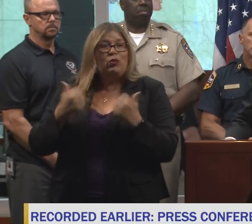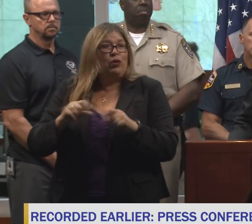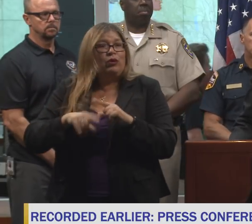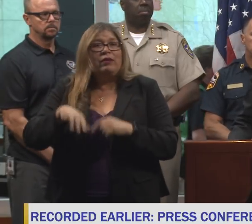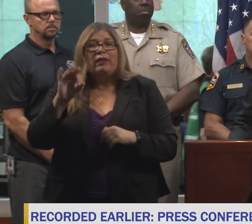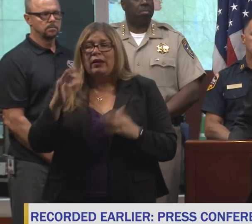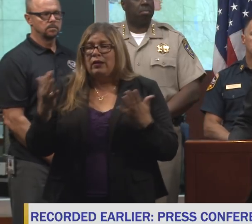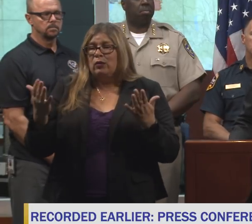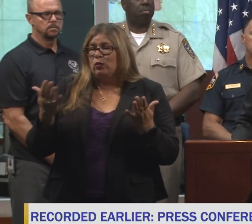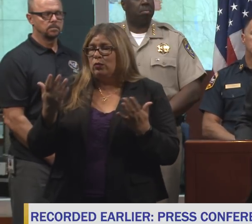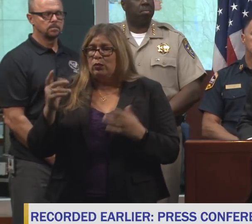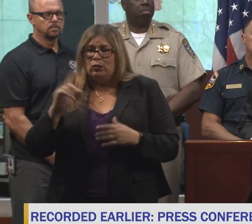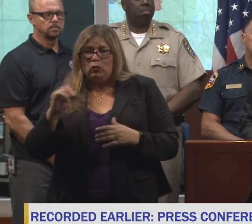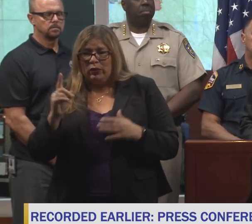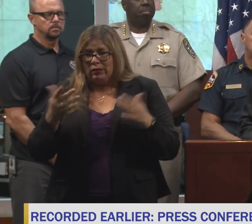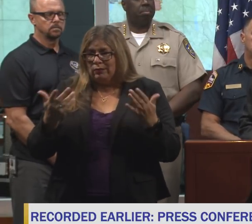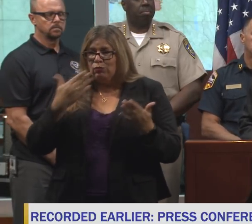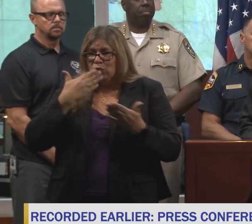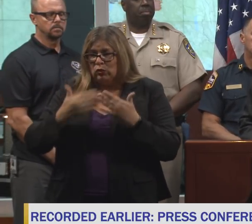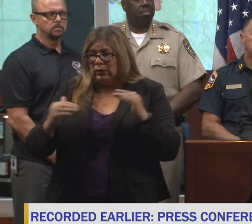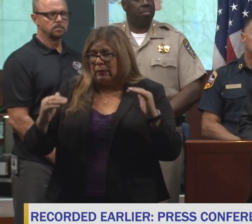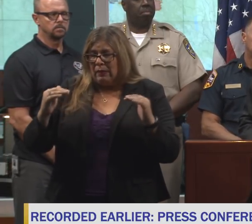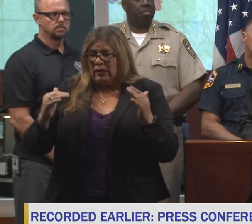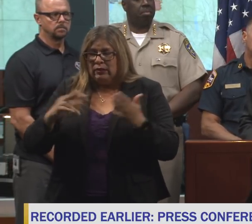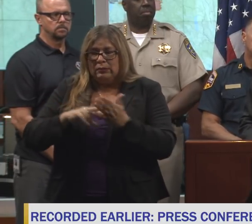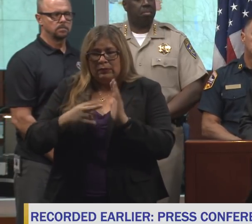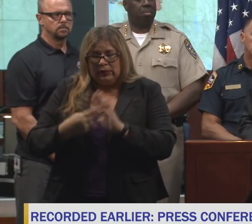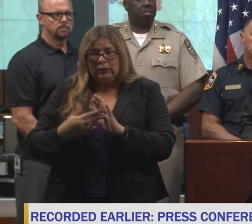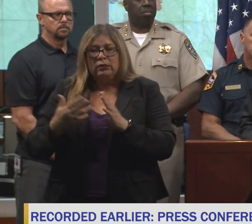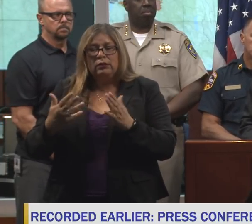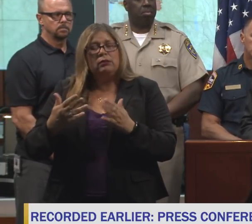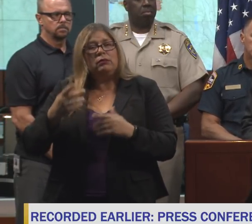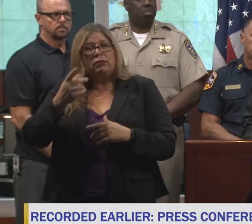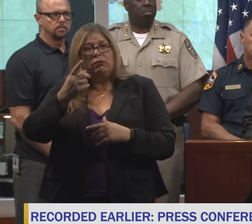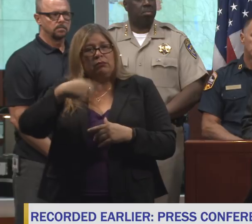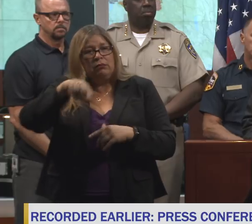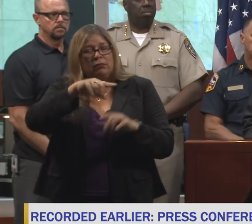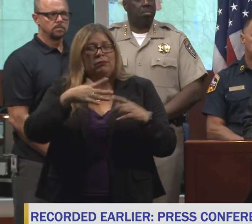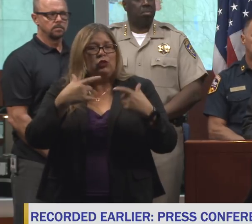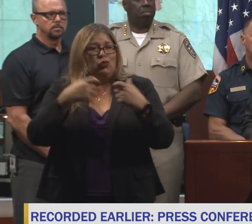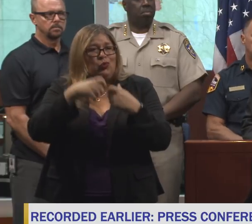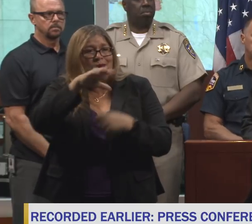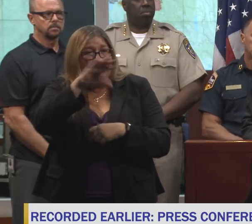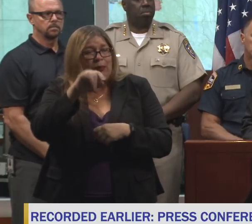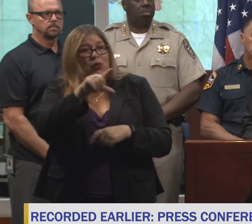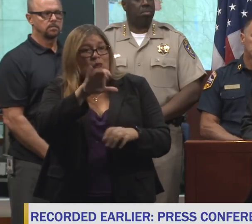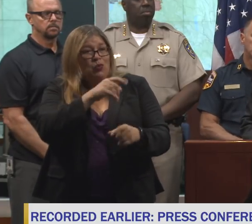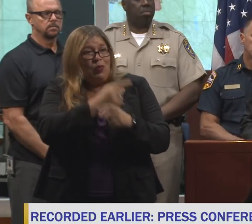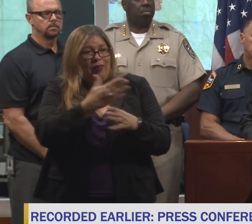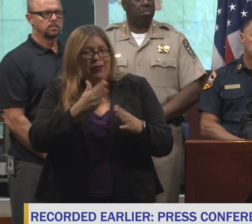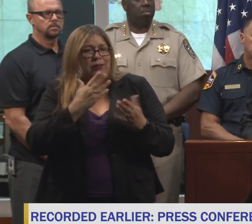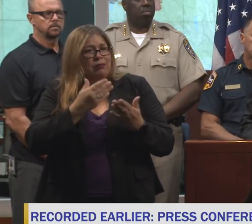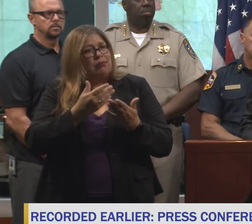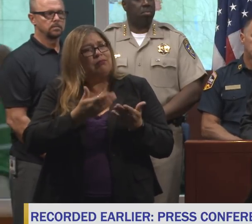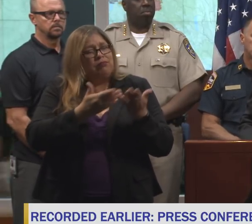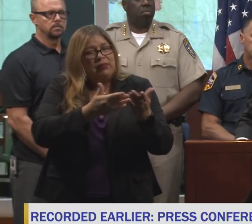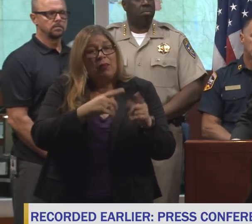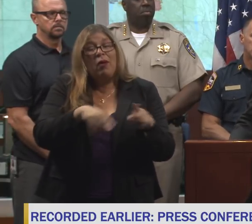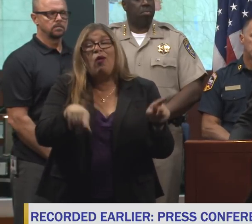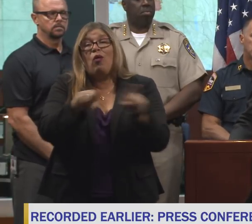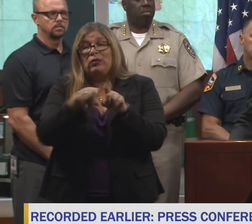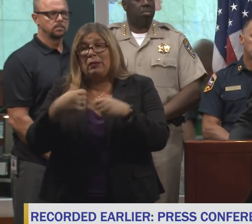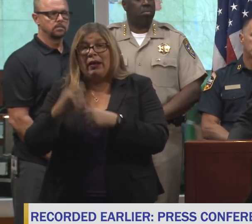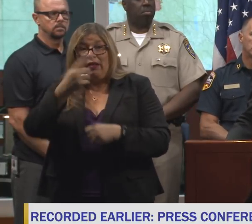reasonable balance that would reward players, including utilities, for doing the right thing, but make them liable